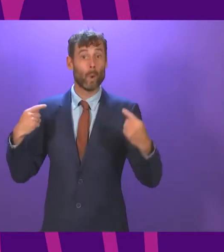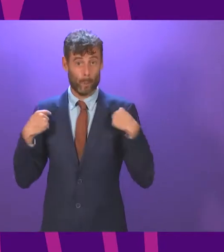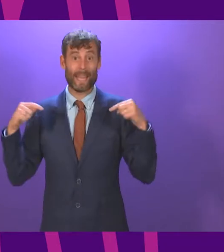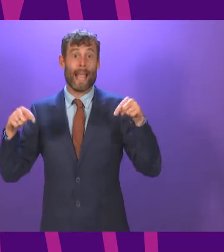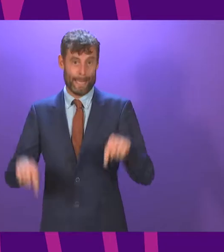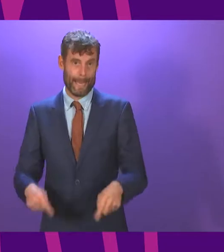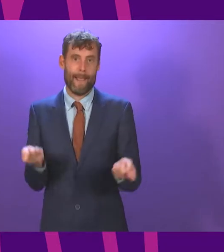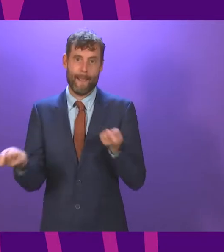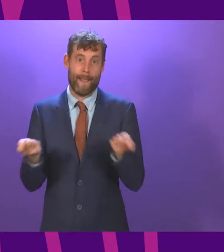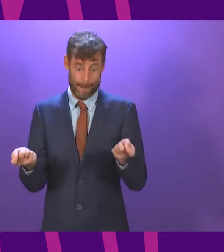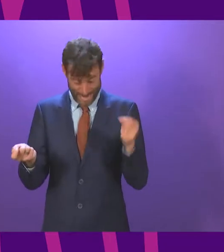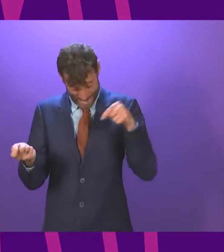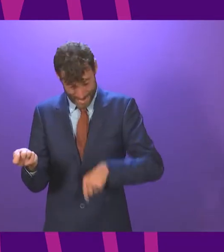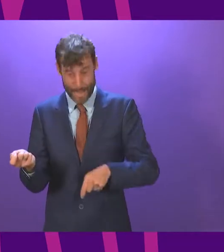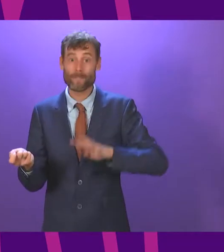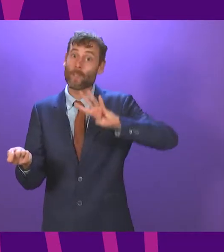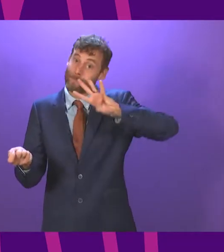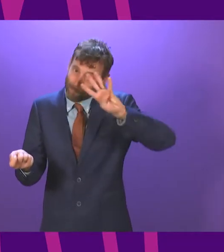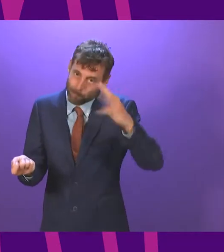for the fourth time